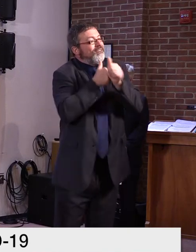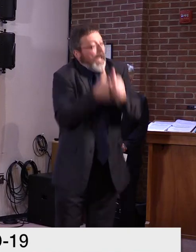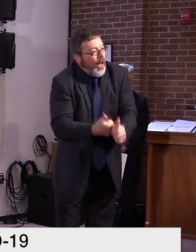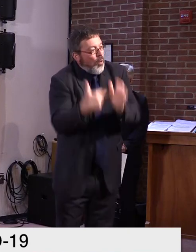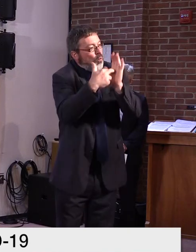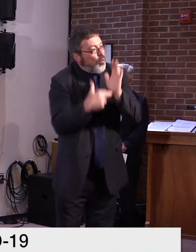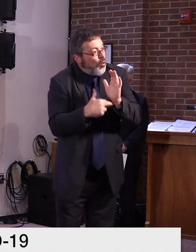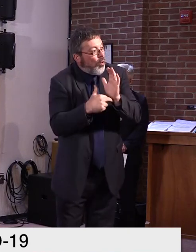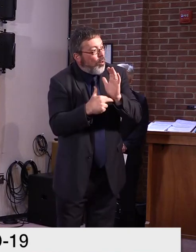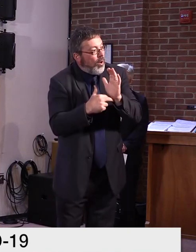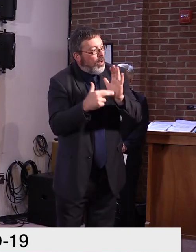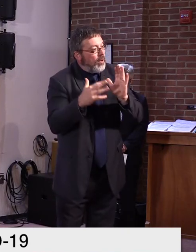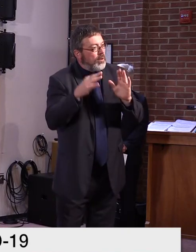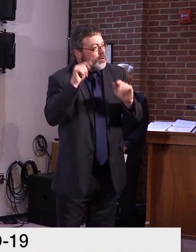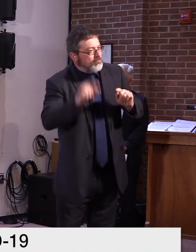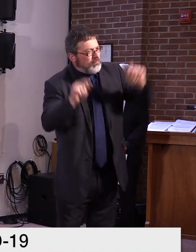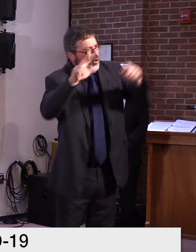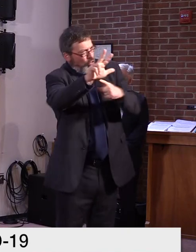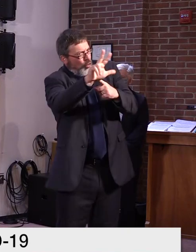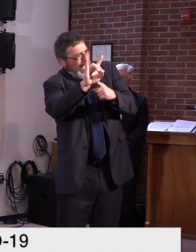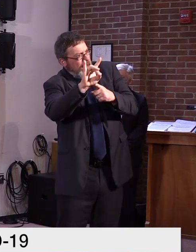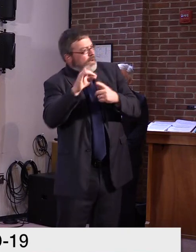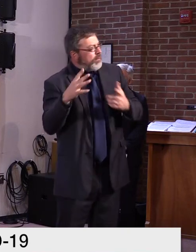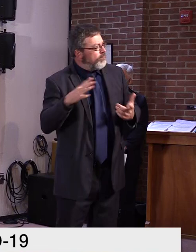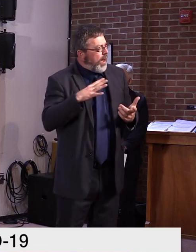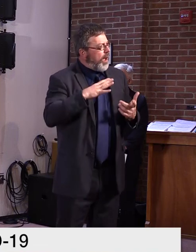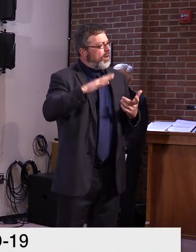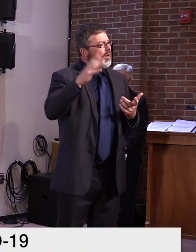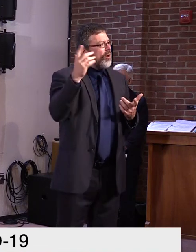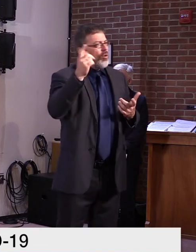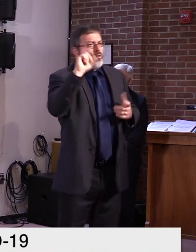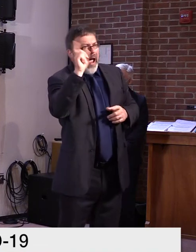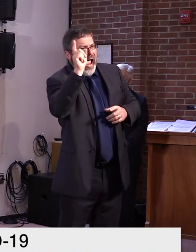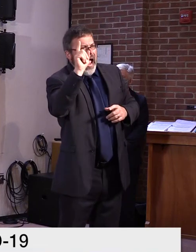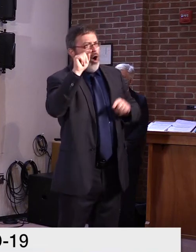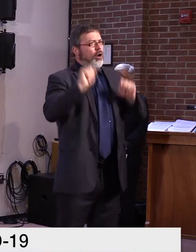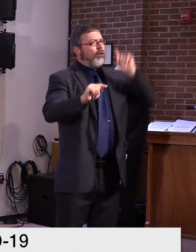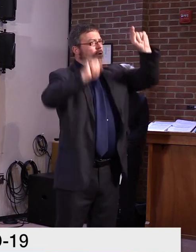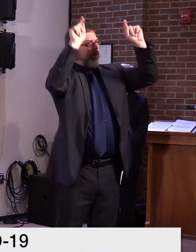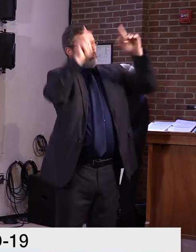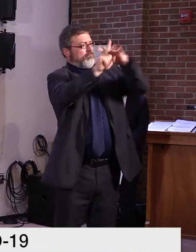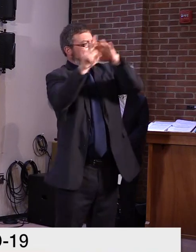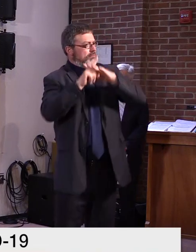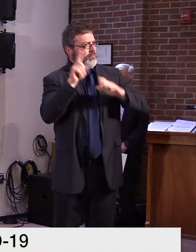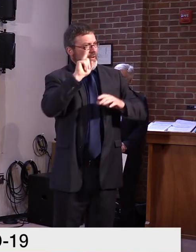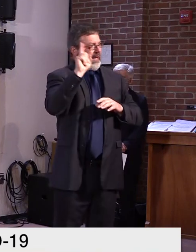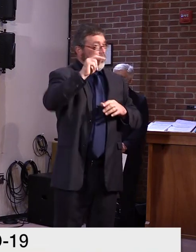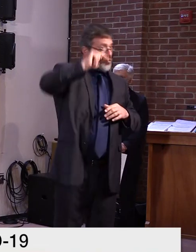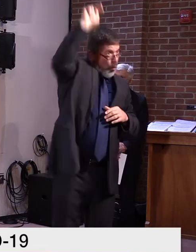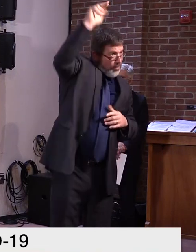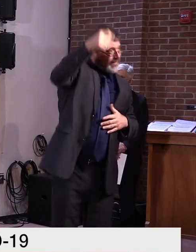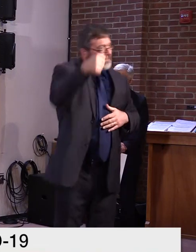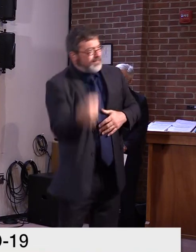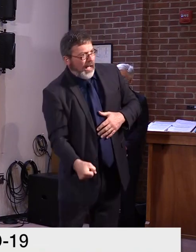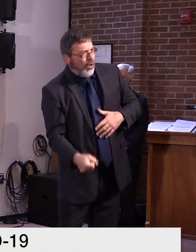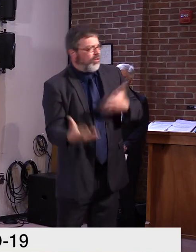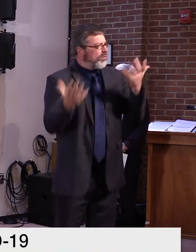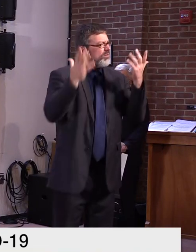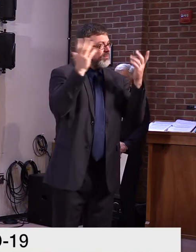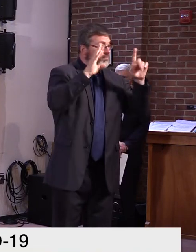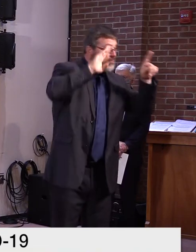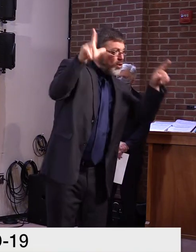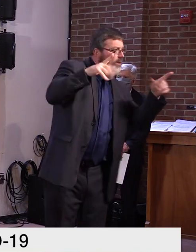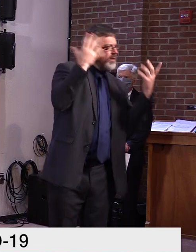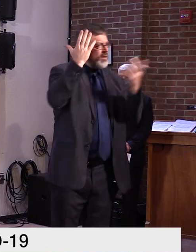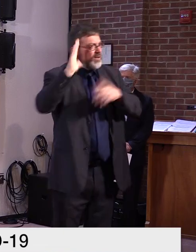Vermont or, you know, where were they, uh, and, and who has those numbers? And